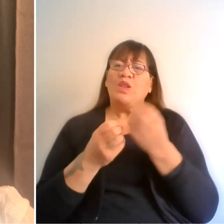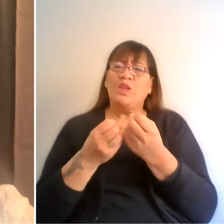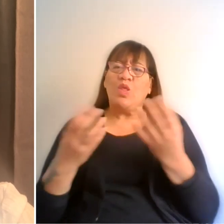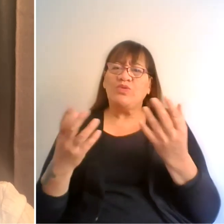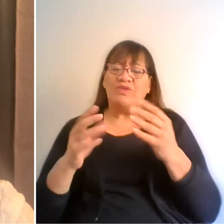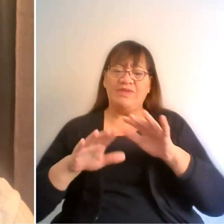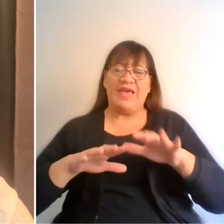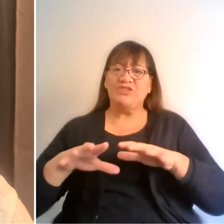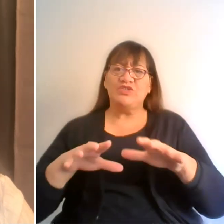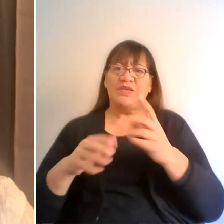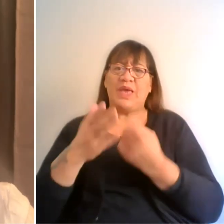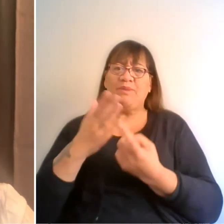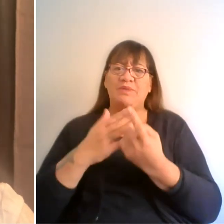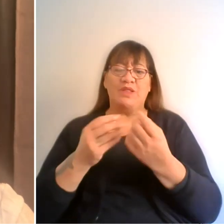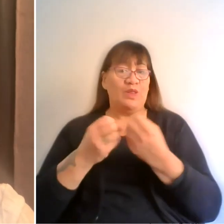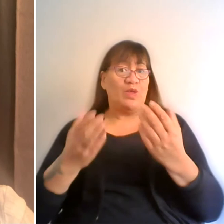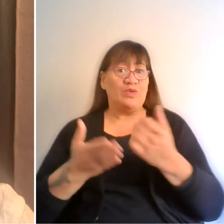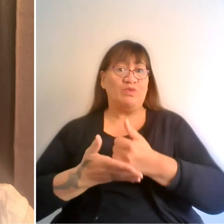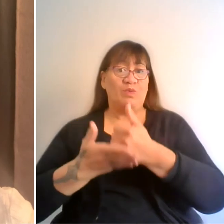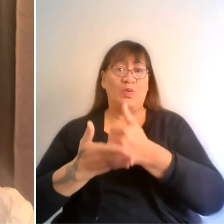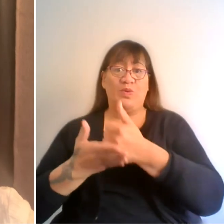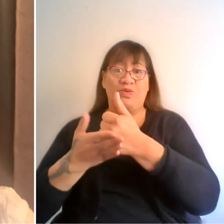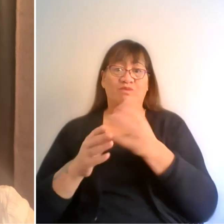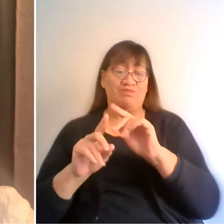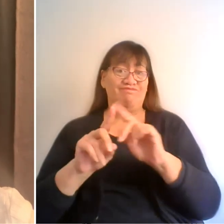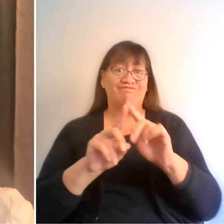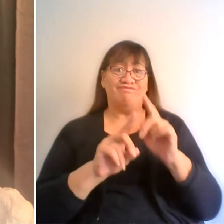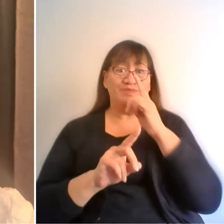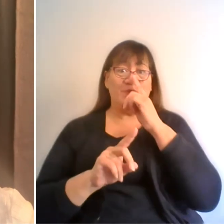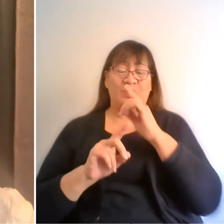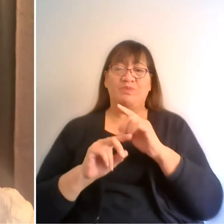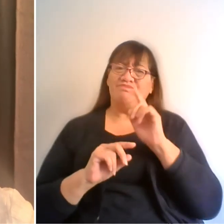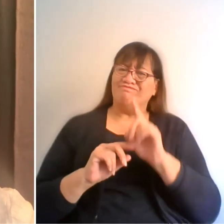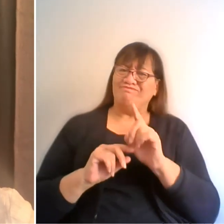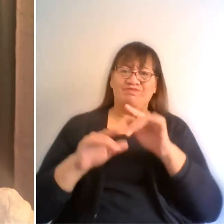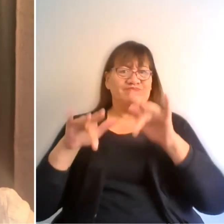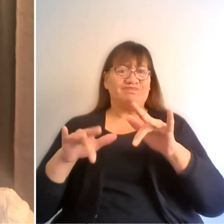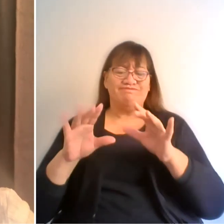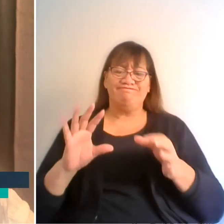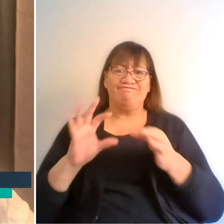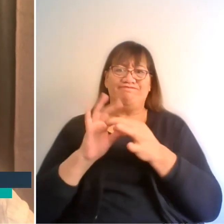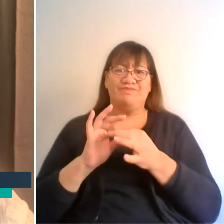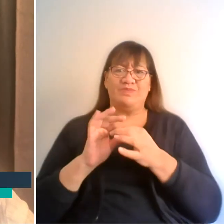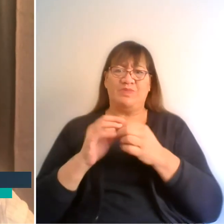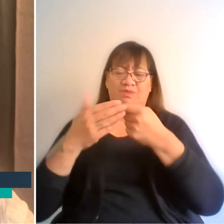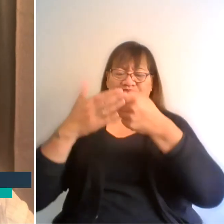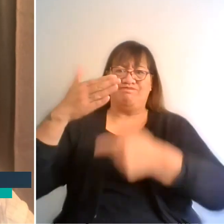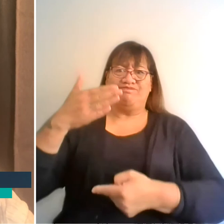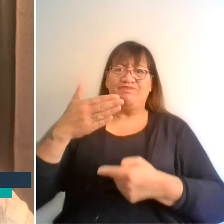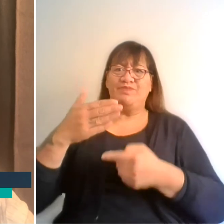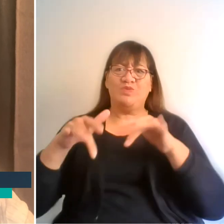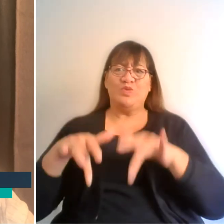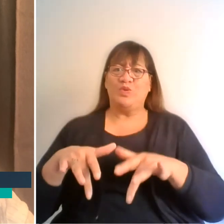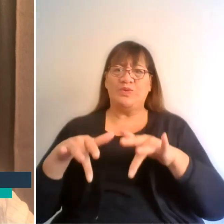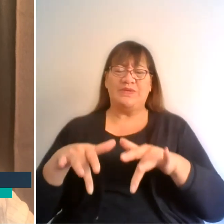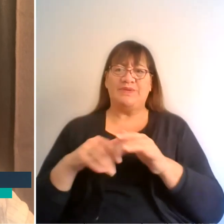and the support and the amazing mahi that people were doing, no one had put together a menu and certainly not a menu